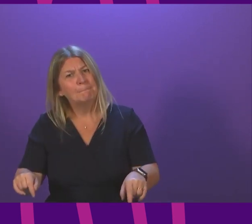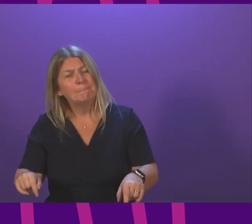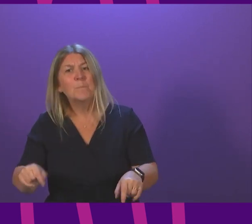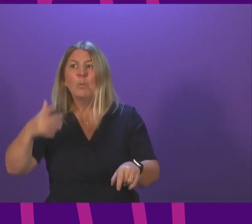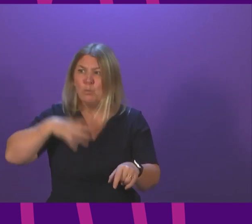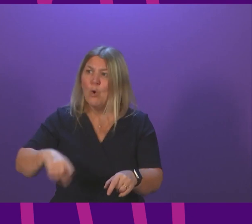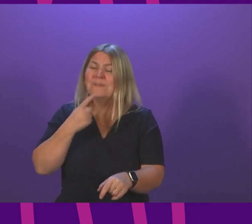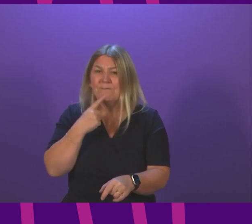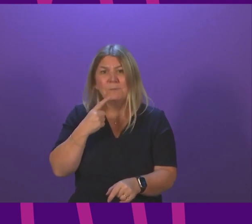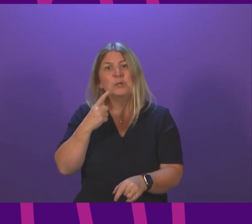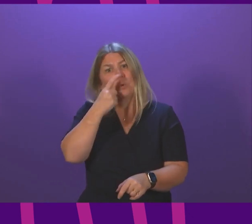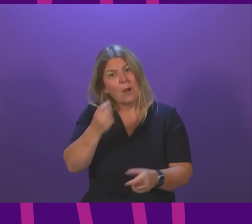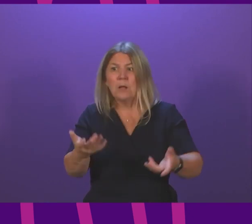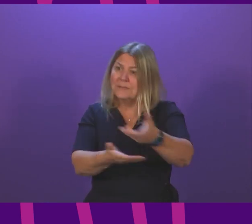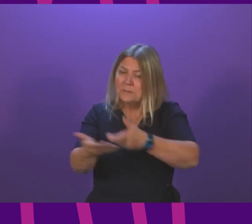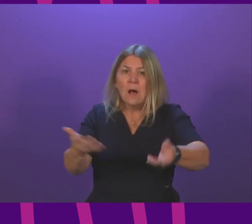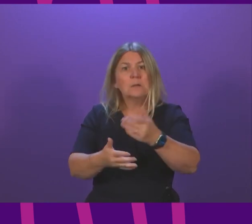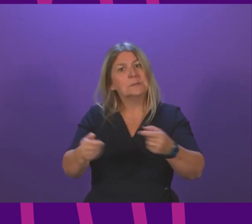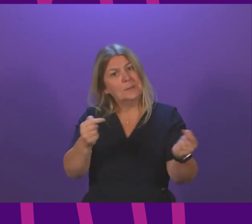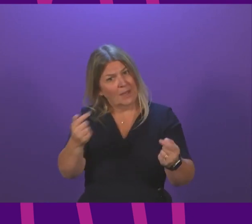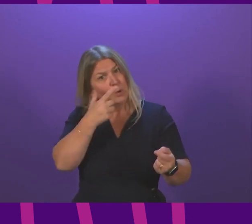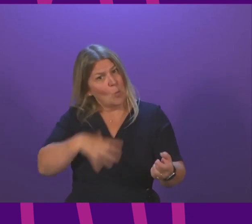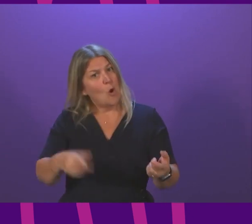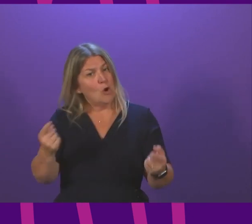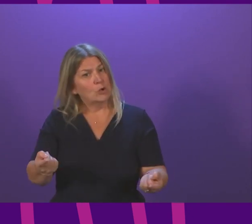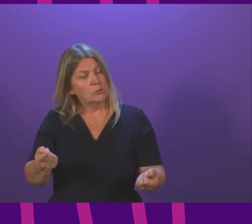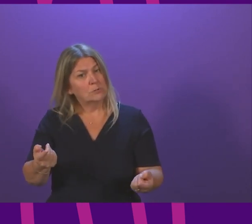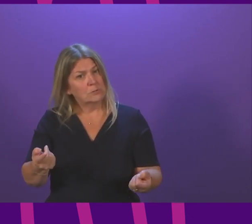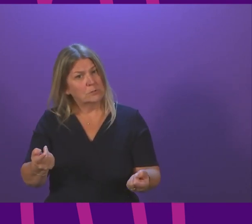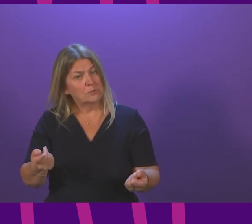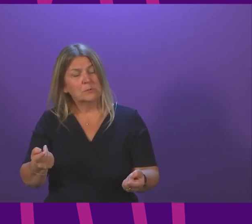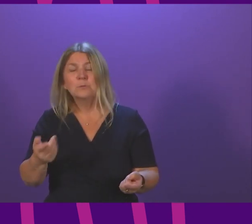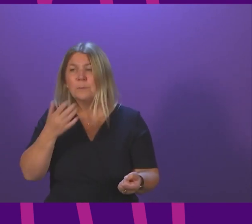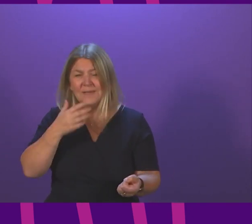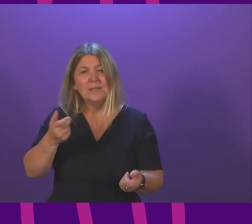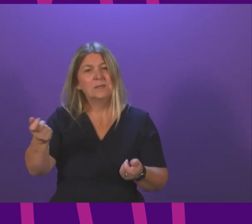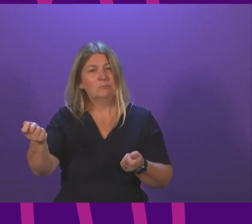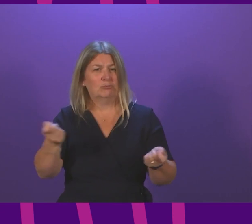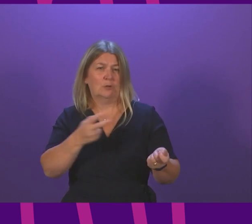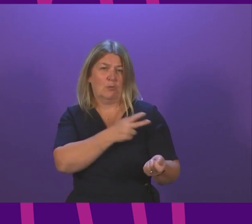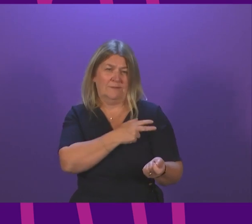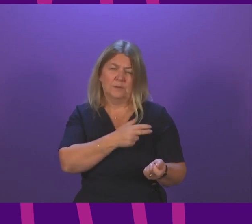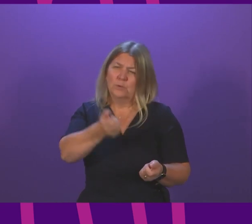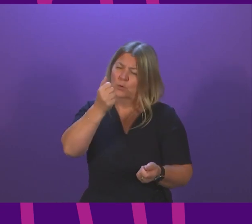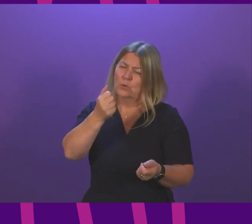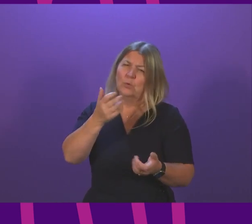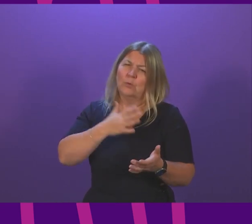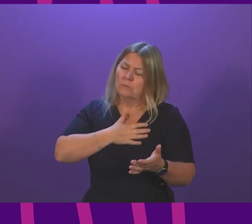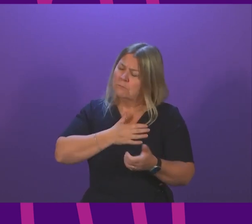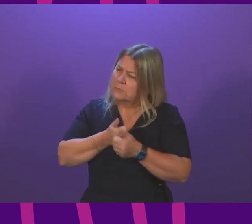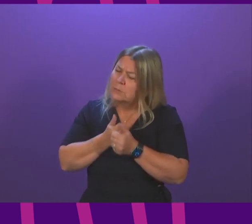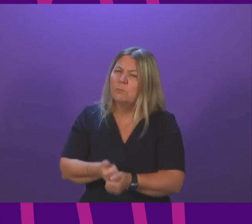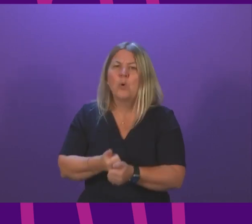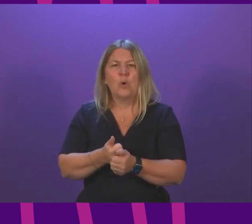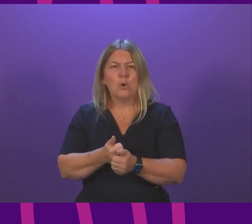information presiding officer presiding officer you know I am an advocate of robust even